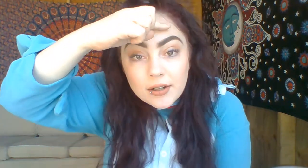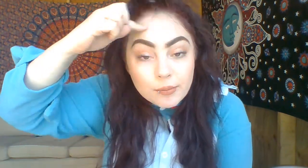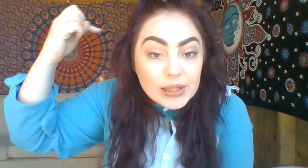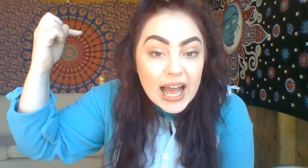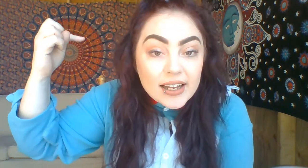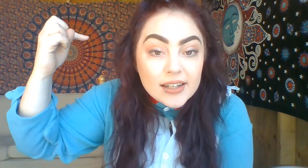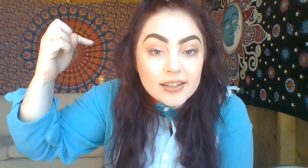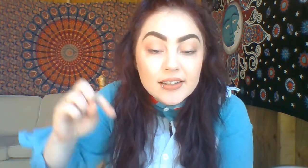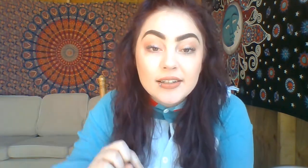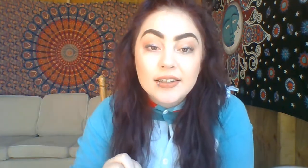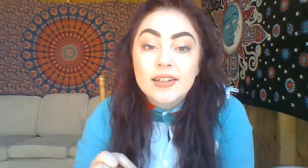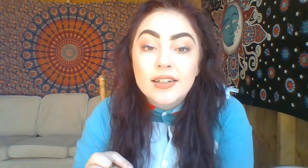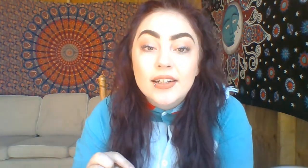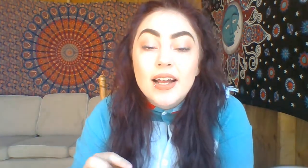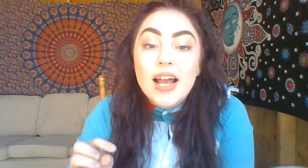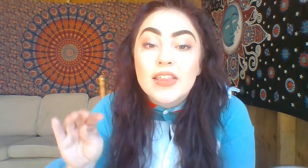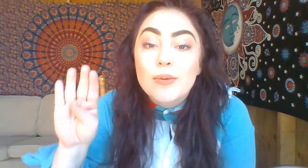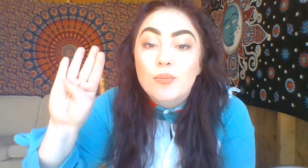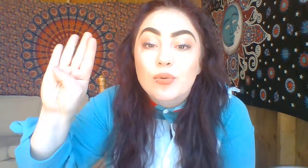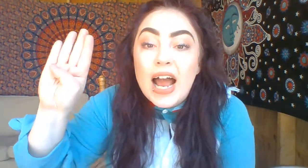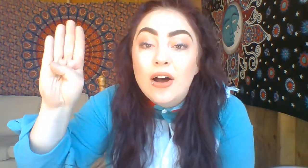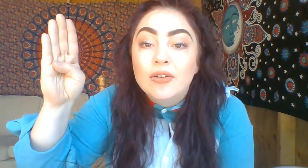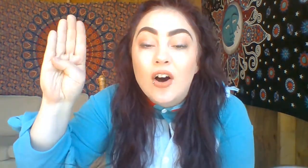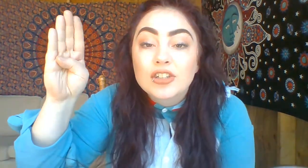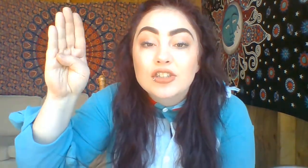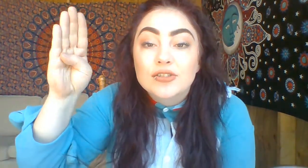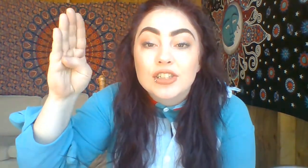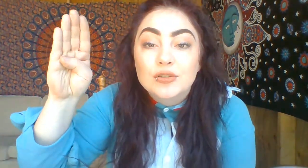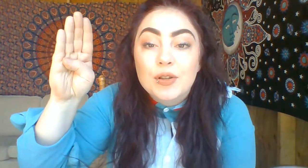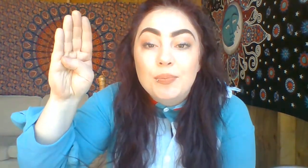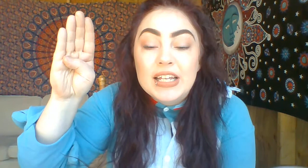Black. And then brown also starts with B.